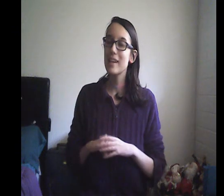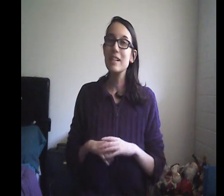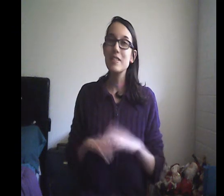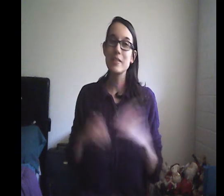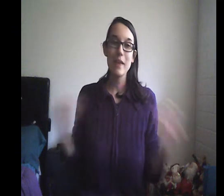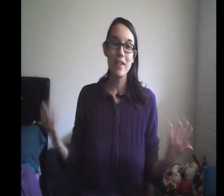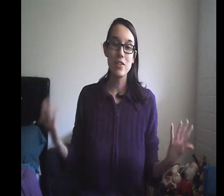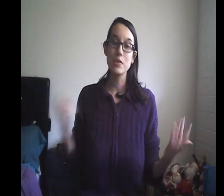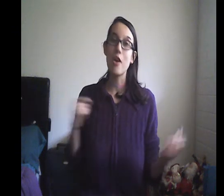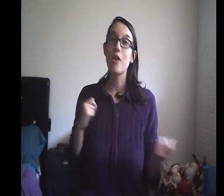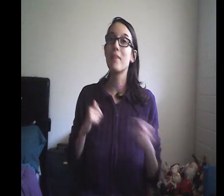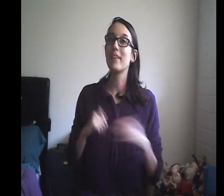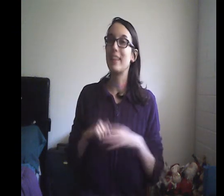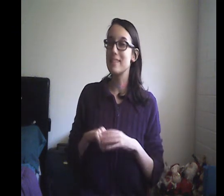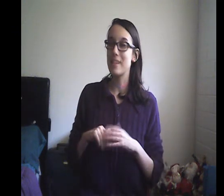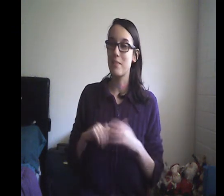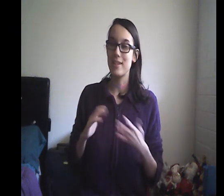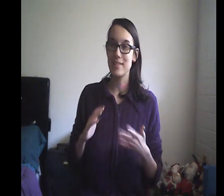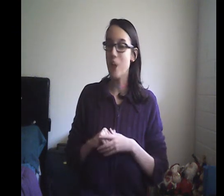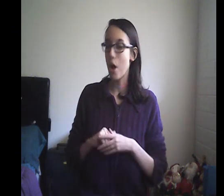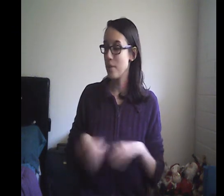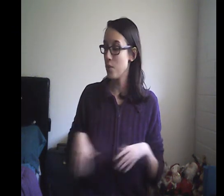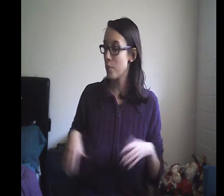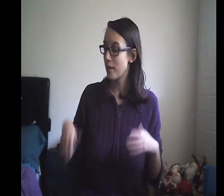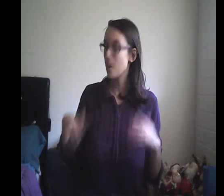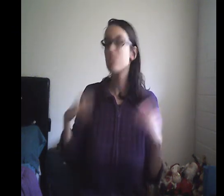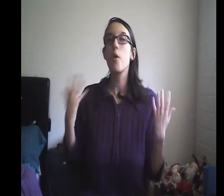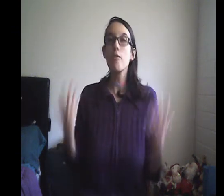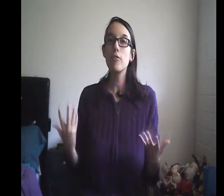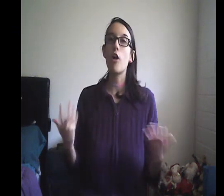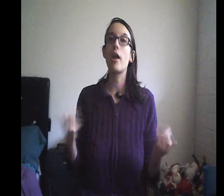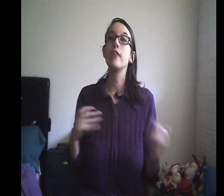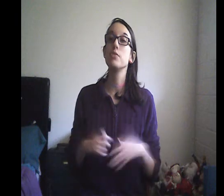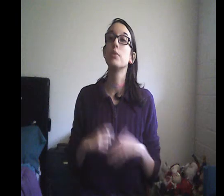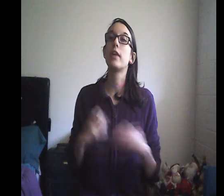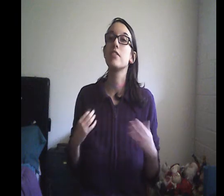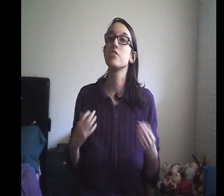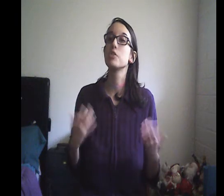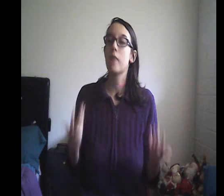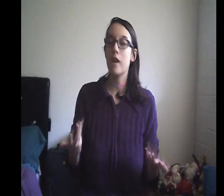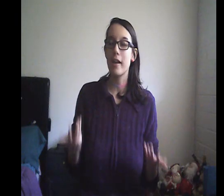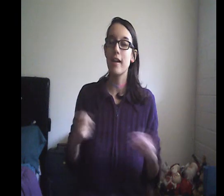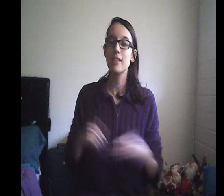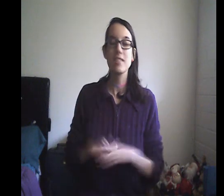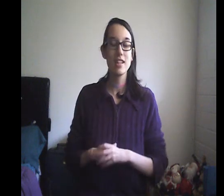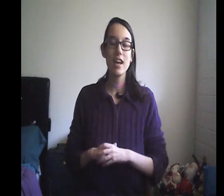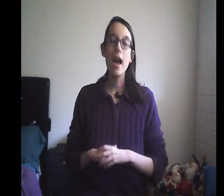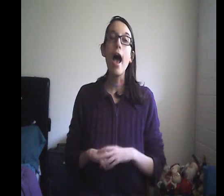yeah those are my likes and my design um you so overall i do like this product you so